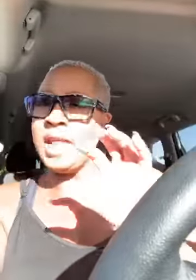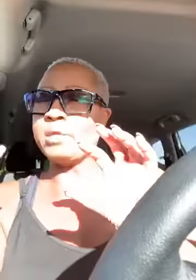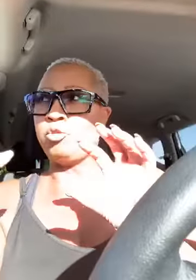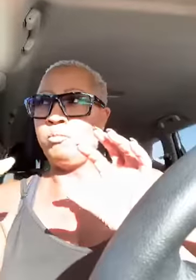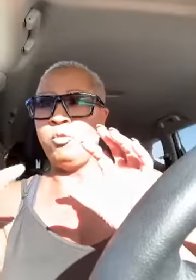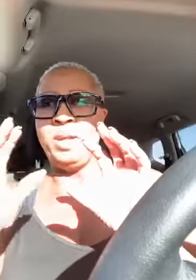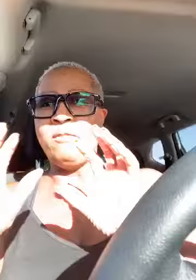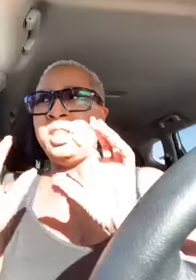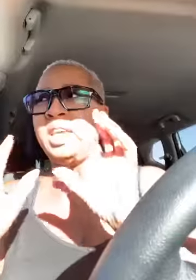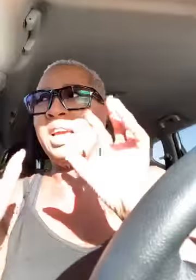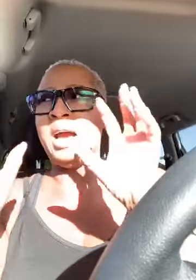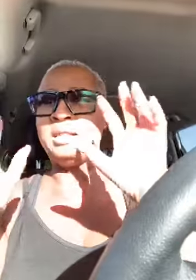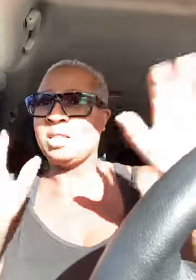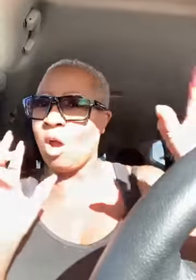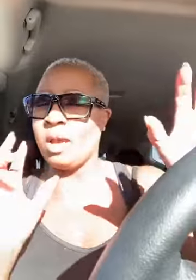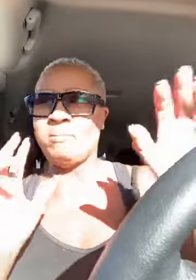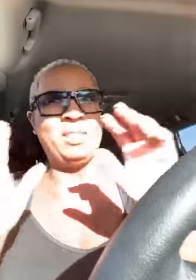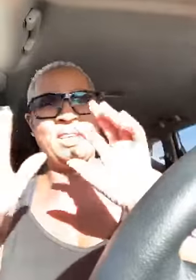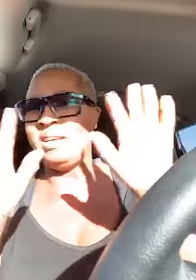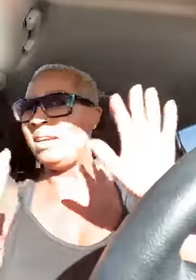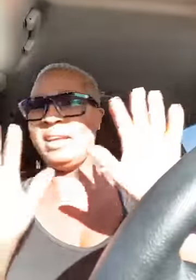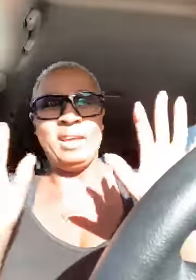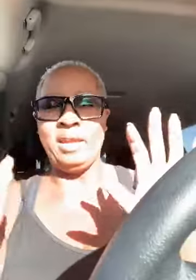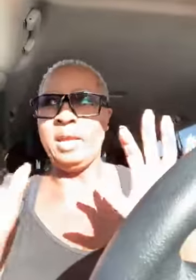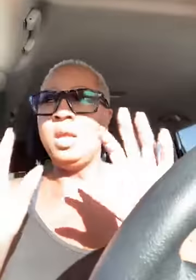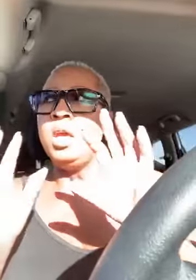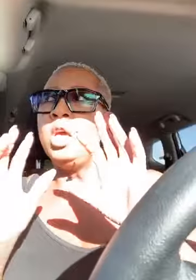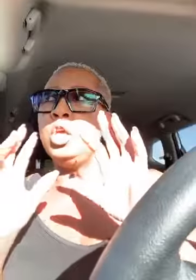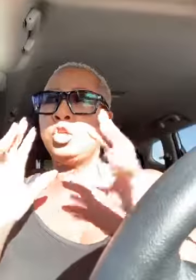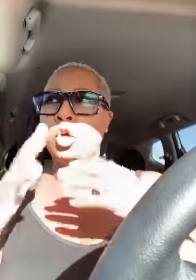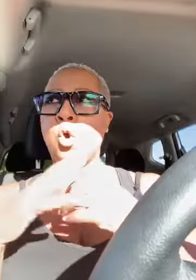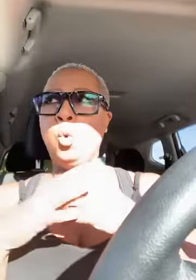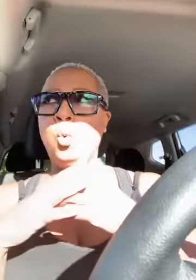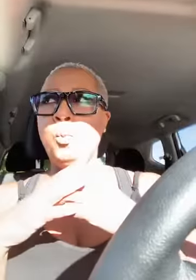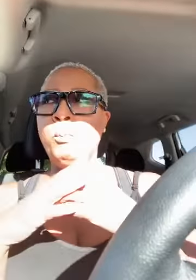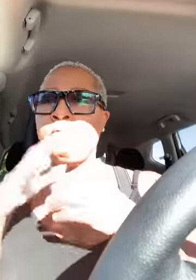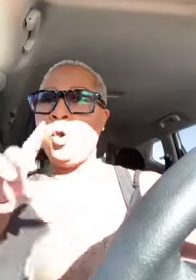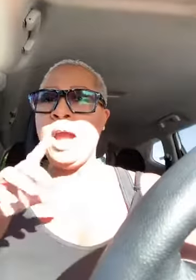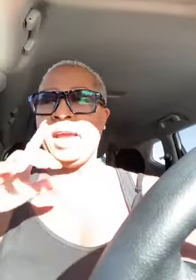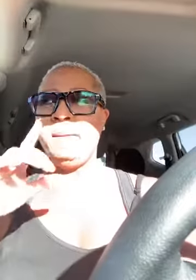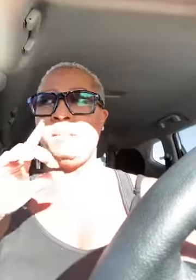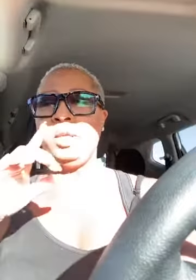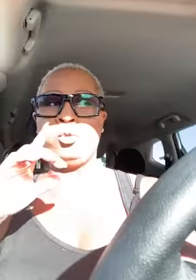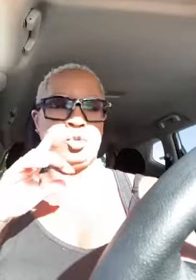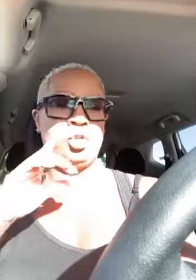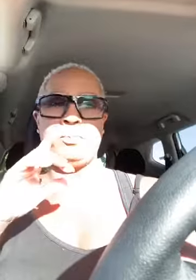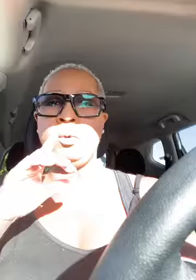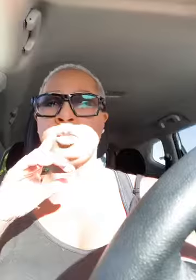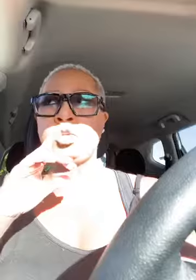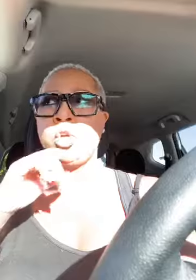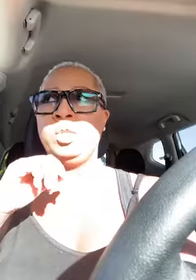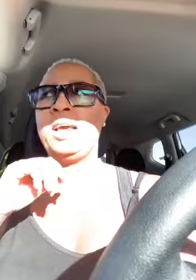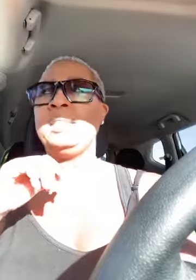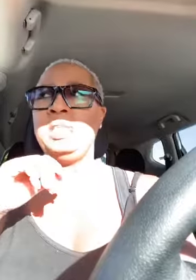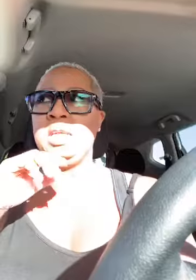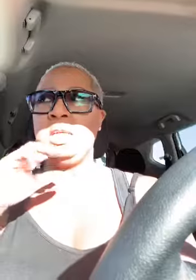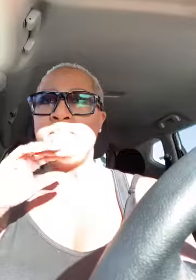natural movement everything i thought i was done that ain't it so before i came to mentorship there was a show that i did and